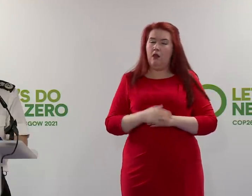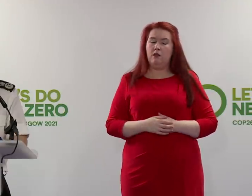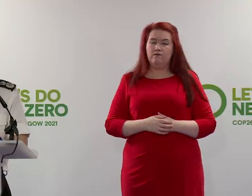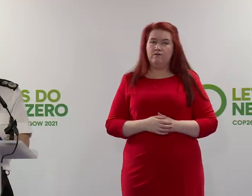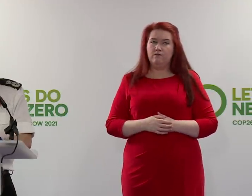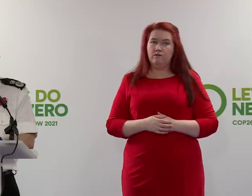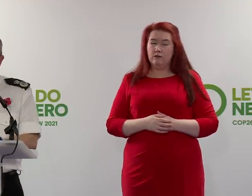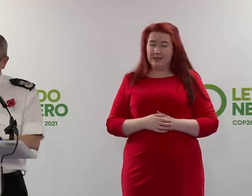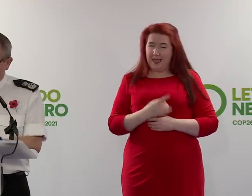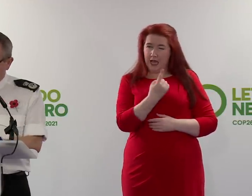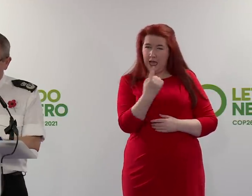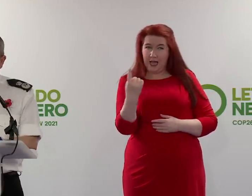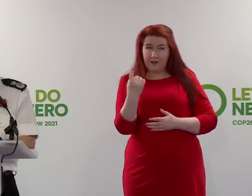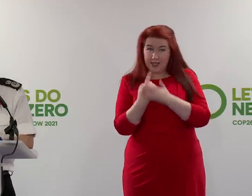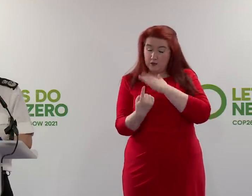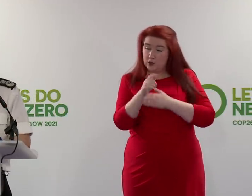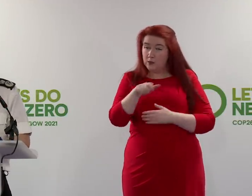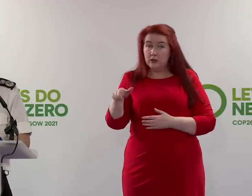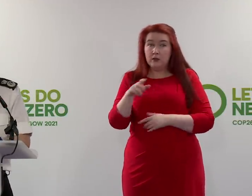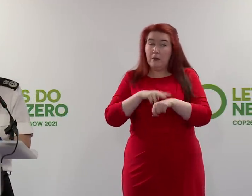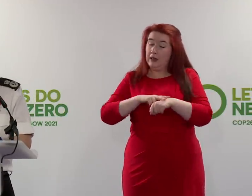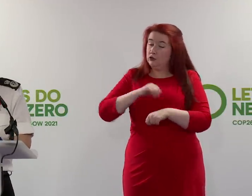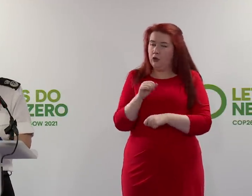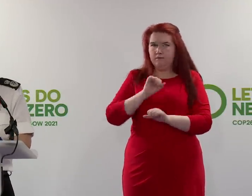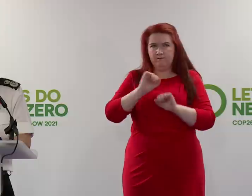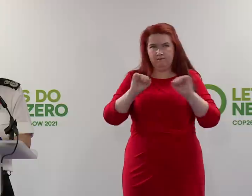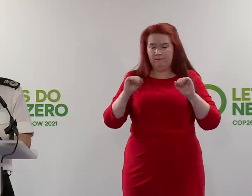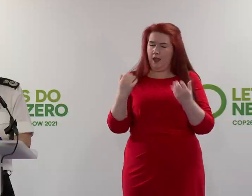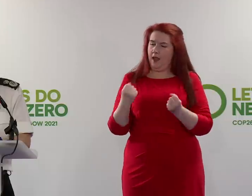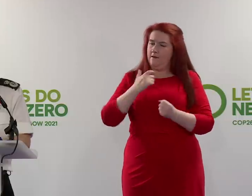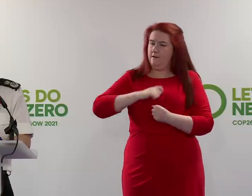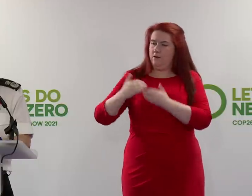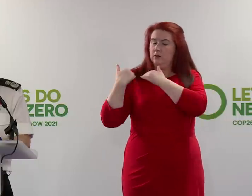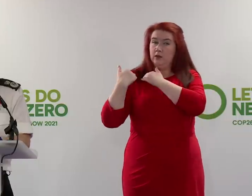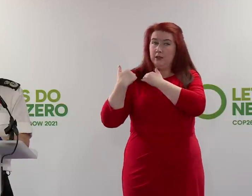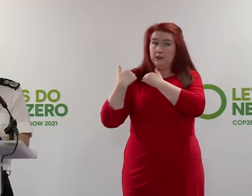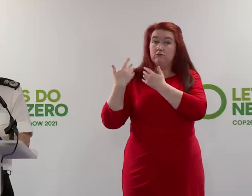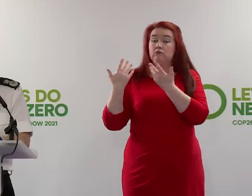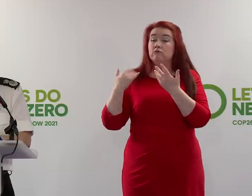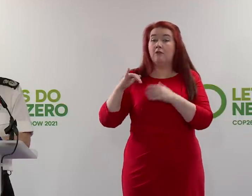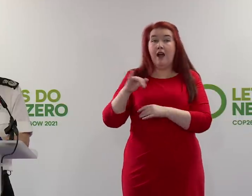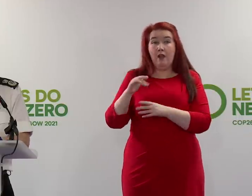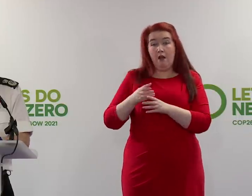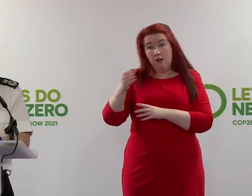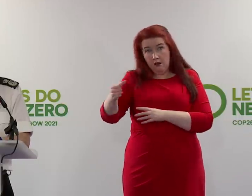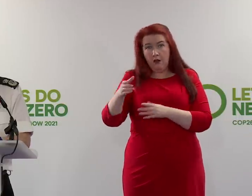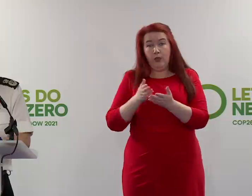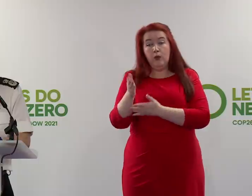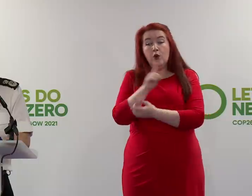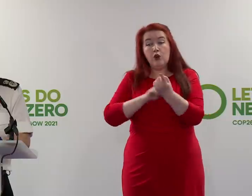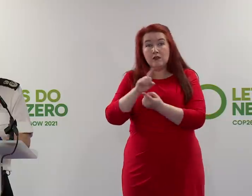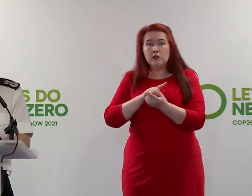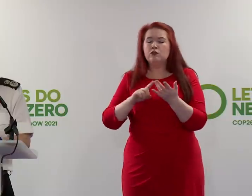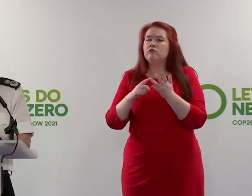Every individual within Police Scotland has a role to play, either directly deployed during the conference or